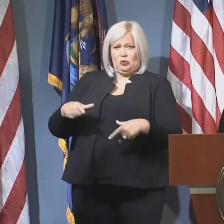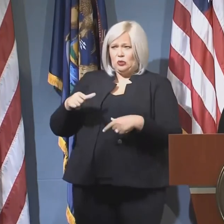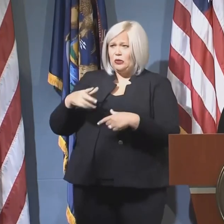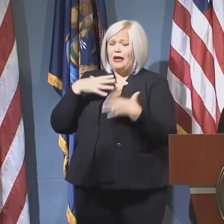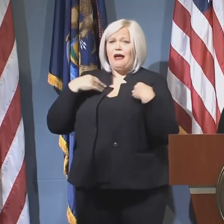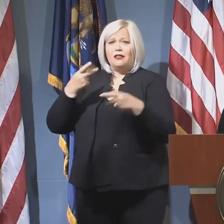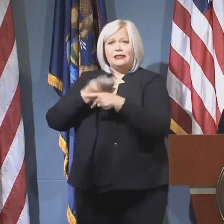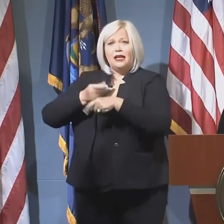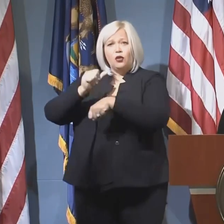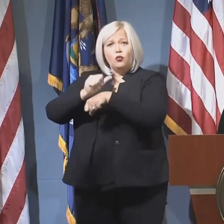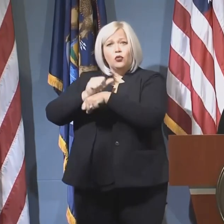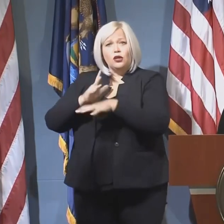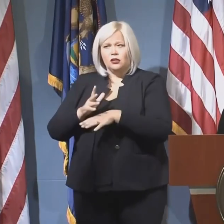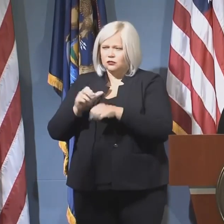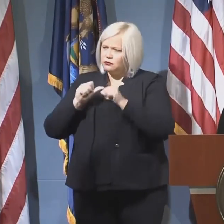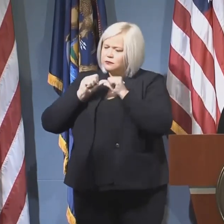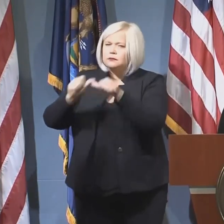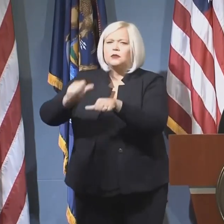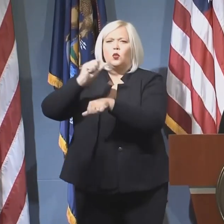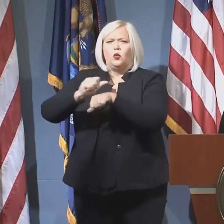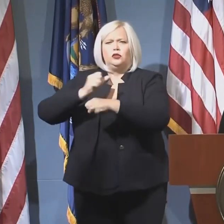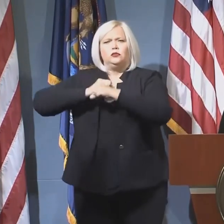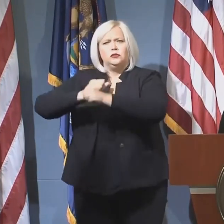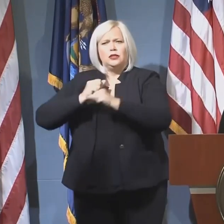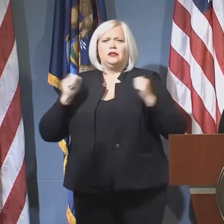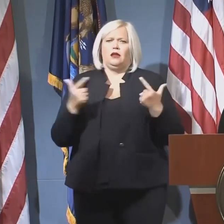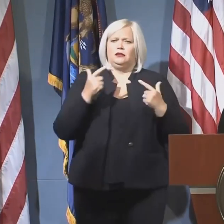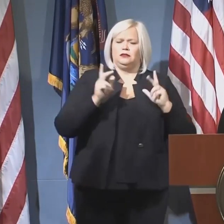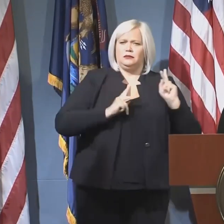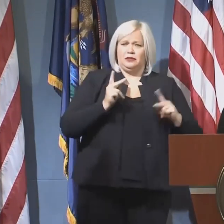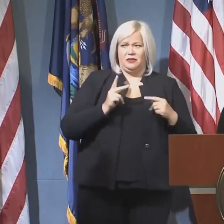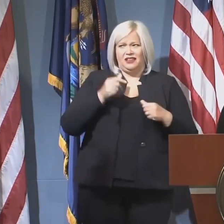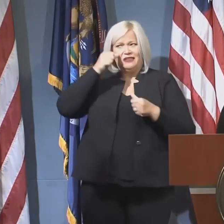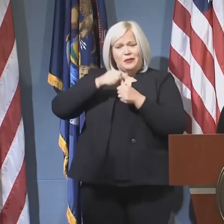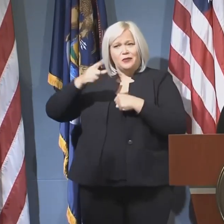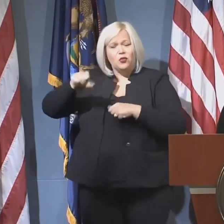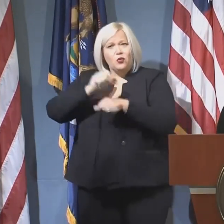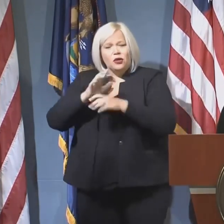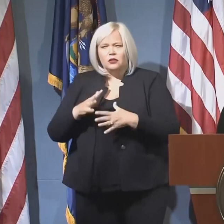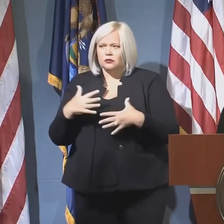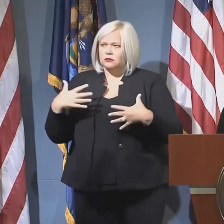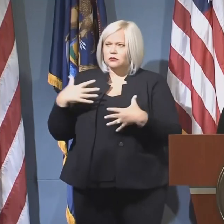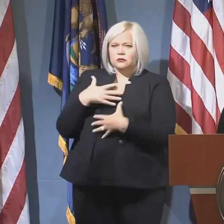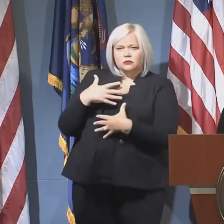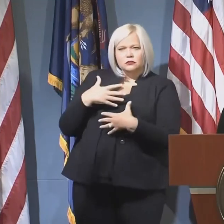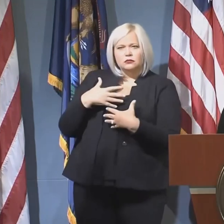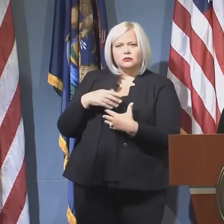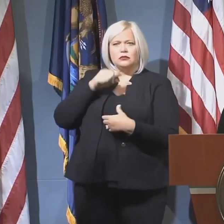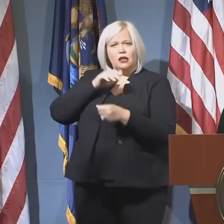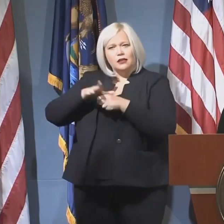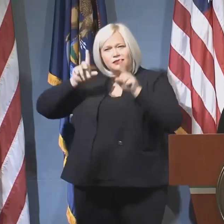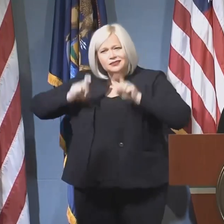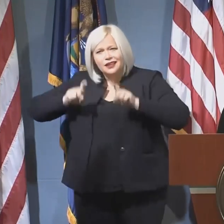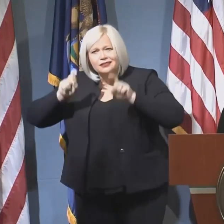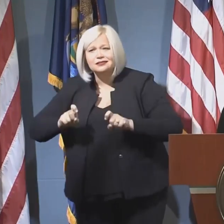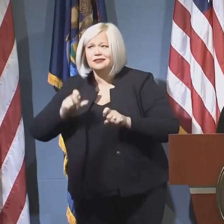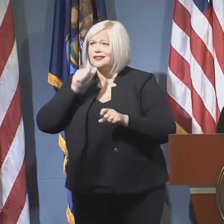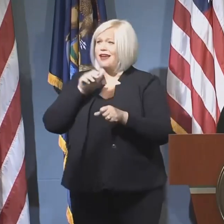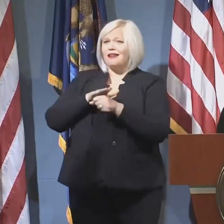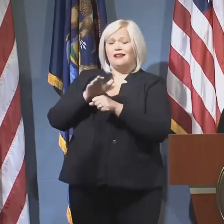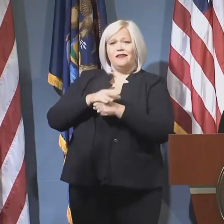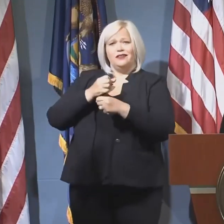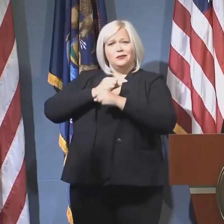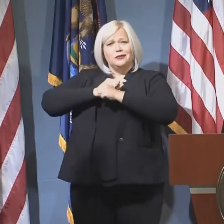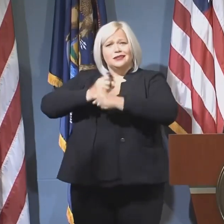lives on the line to protect us all. I remember how afraid our workers were. We didn't have enough testing, and we didn't have enough proper